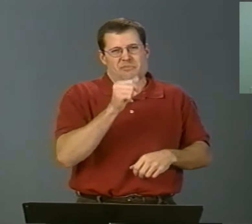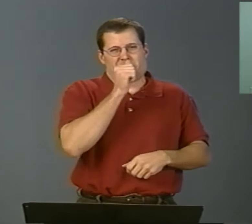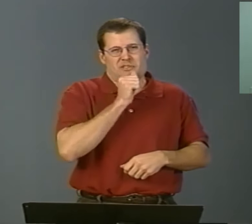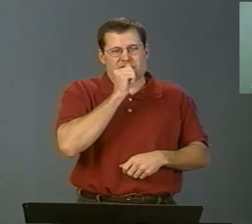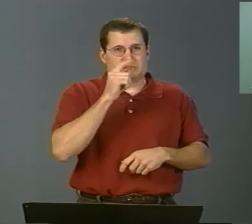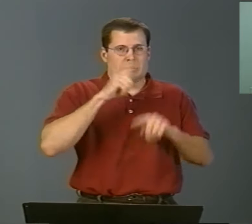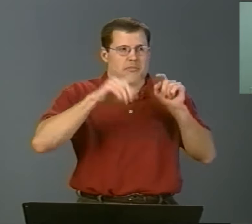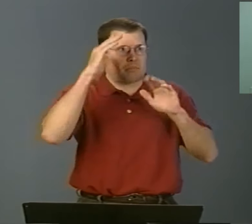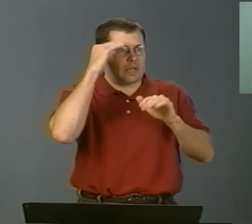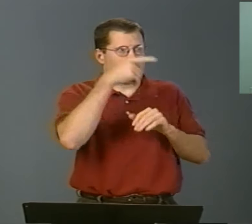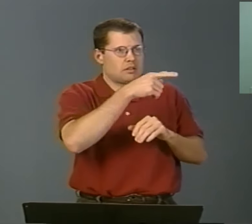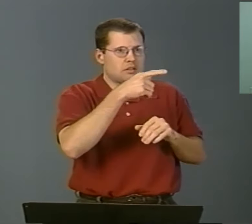too much in the end.